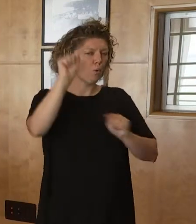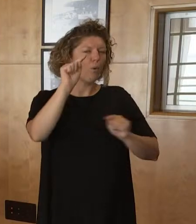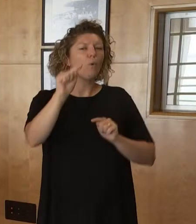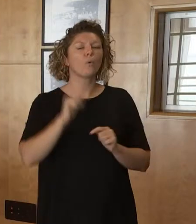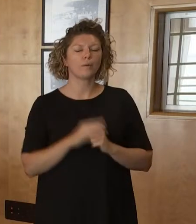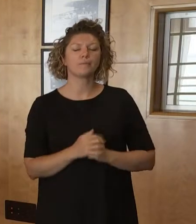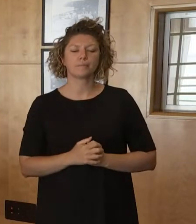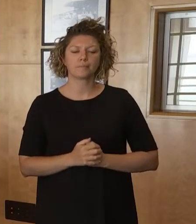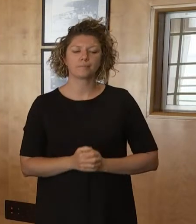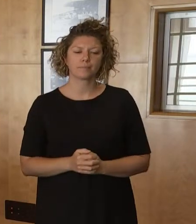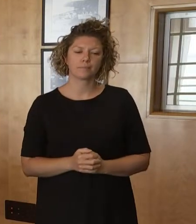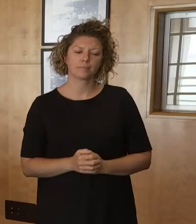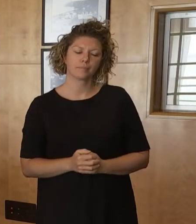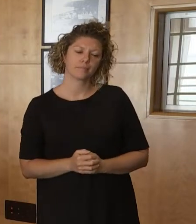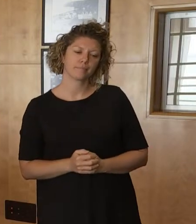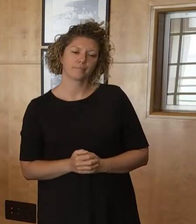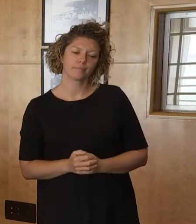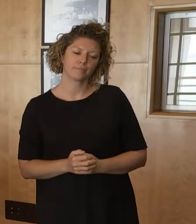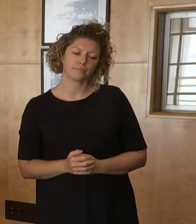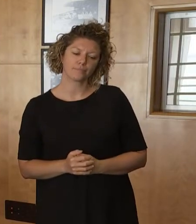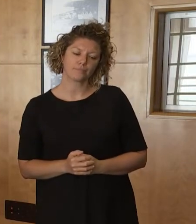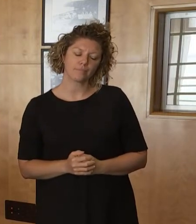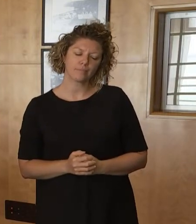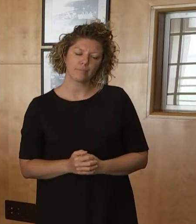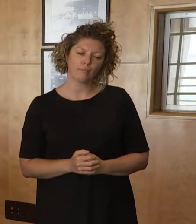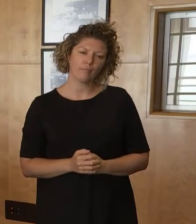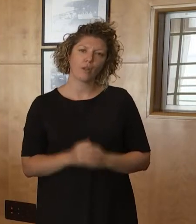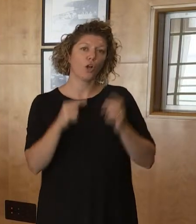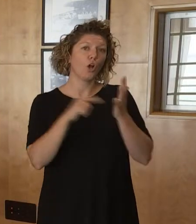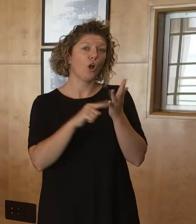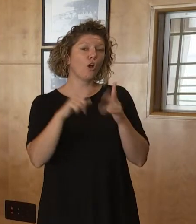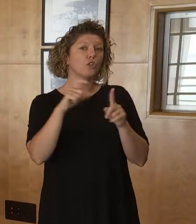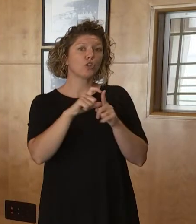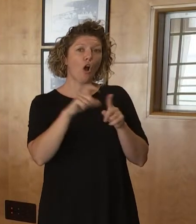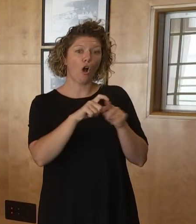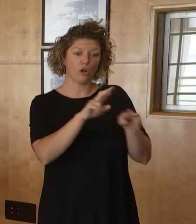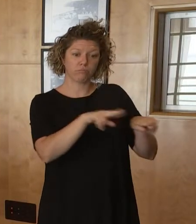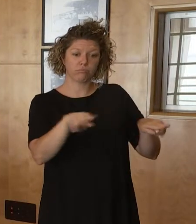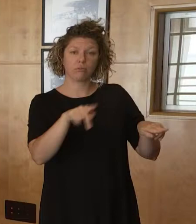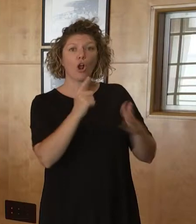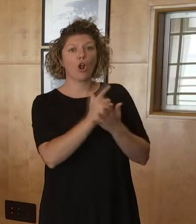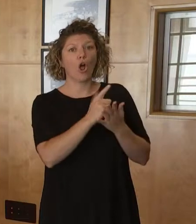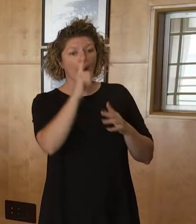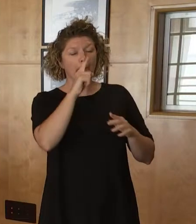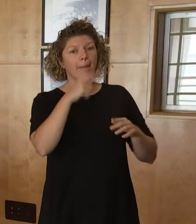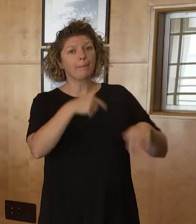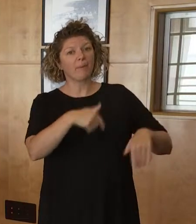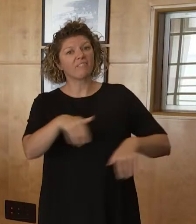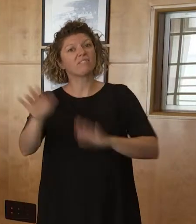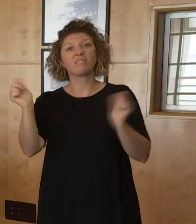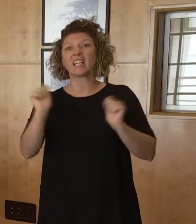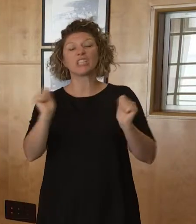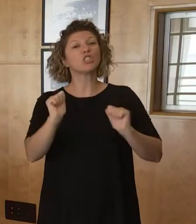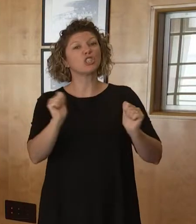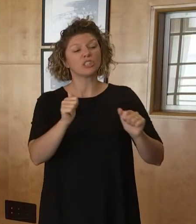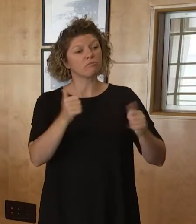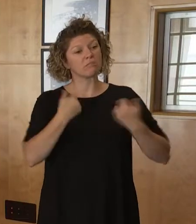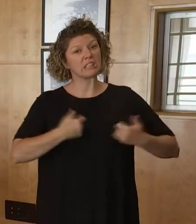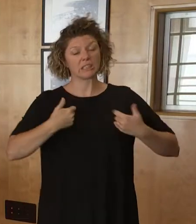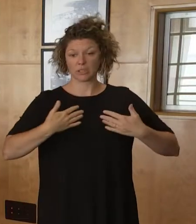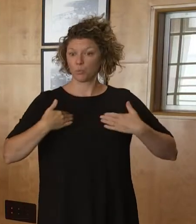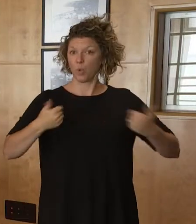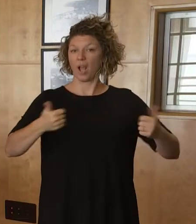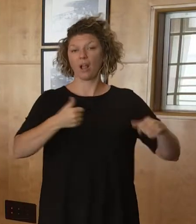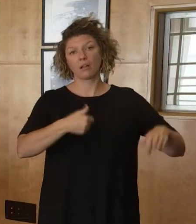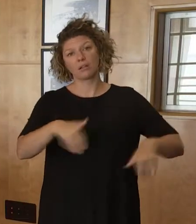the TOD facility, we of course have people exiting the facility, but I've sought advice and I cannot confirm that 67